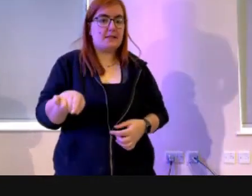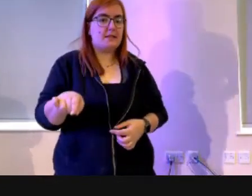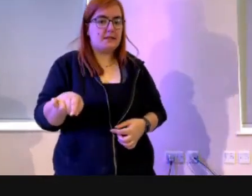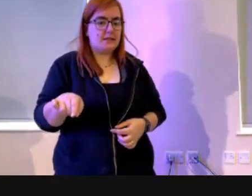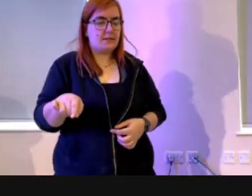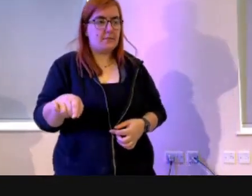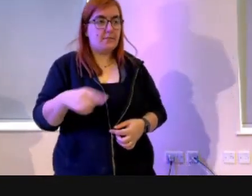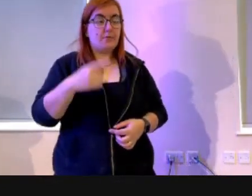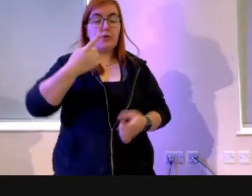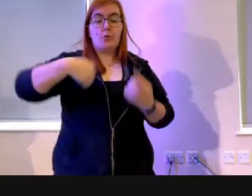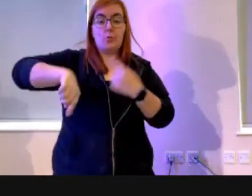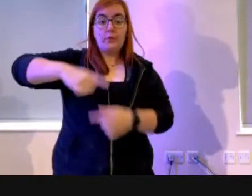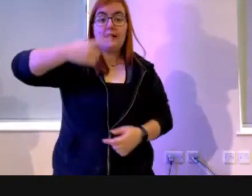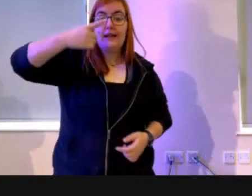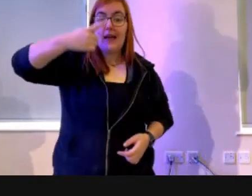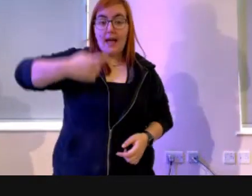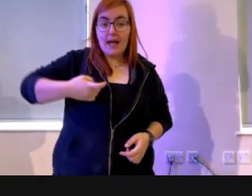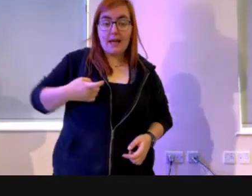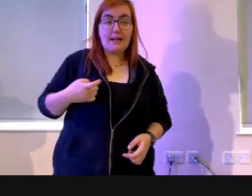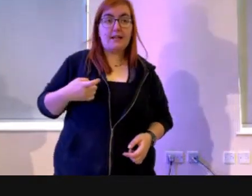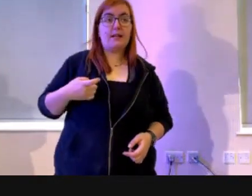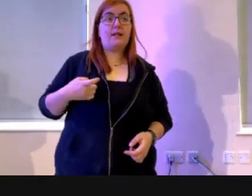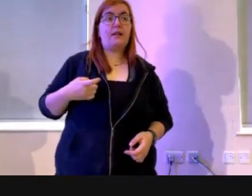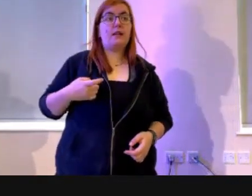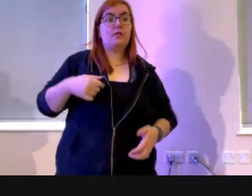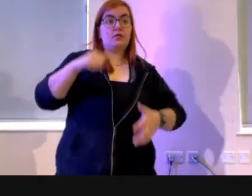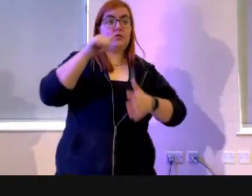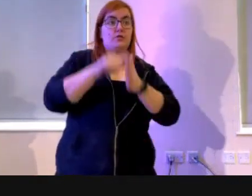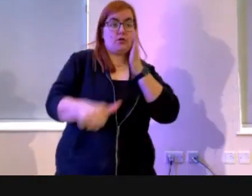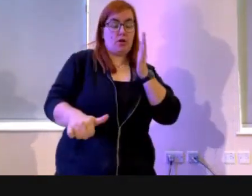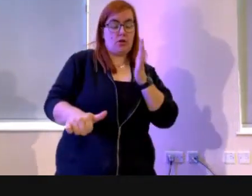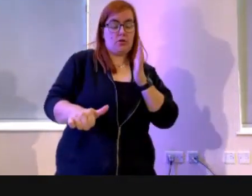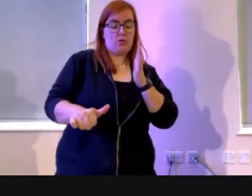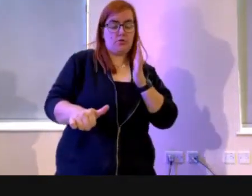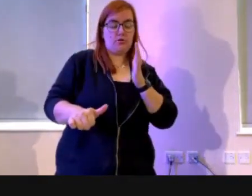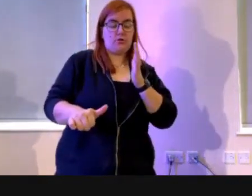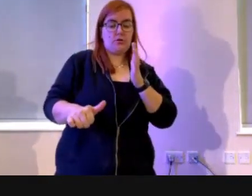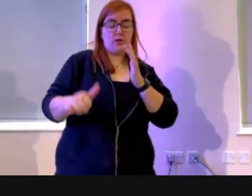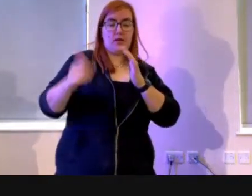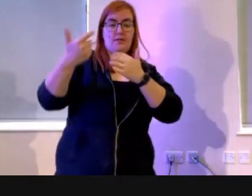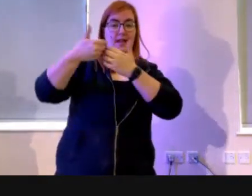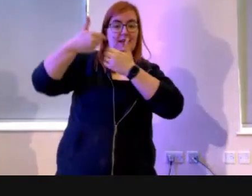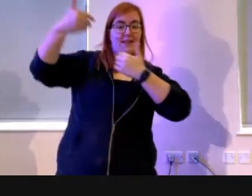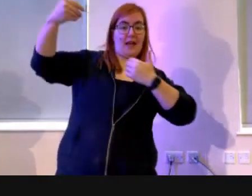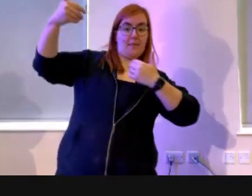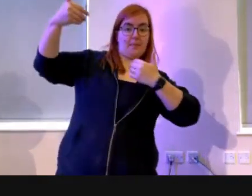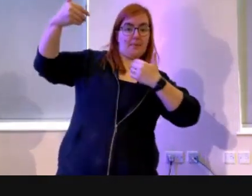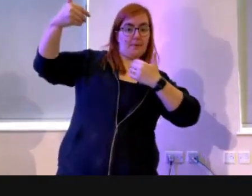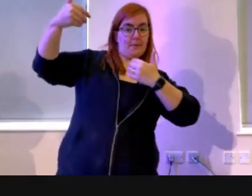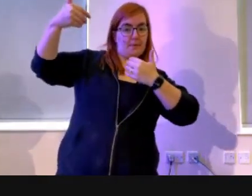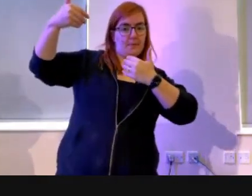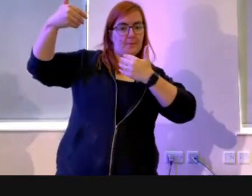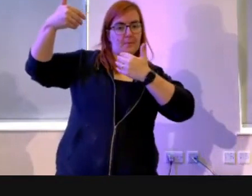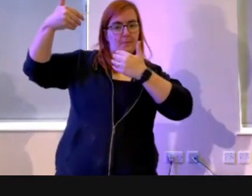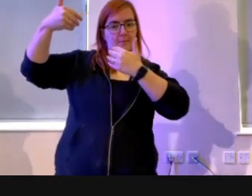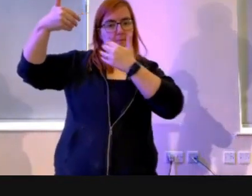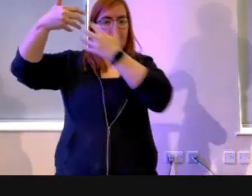We can start to heal that, bring ourselves closer to God. That separation needn't be